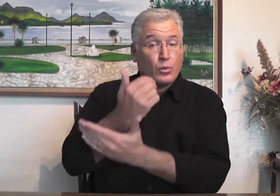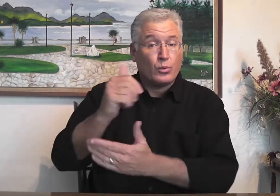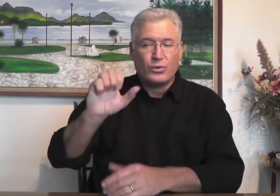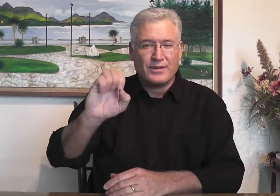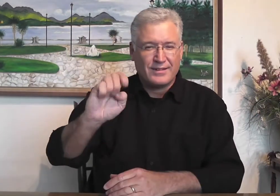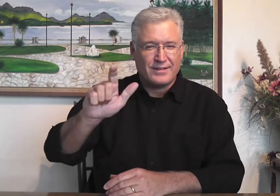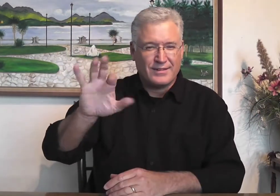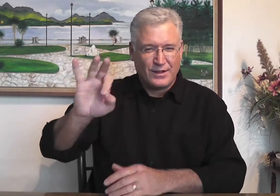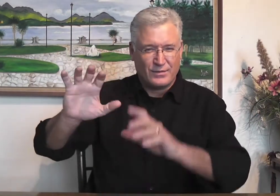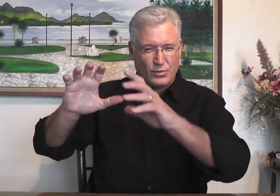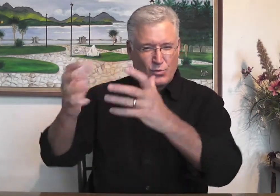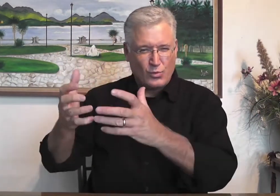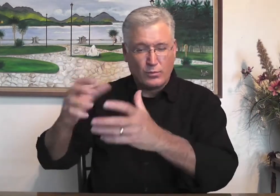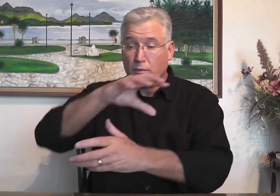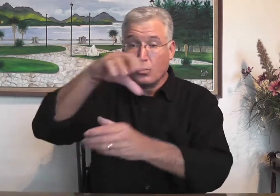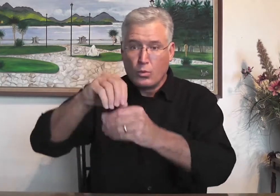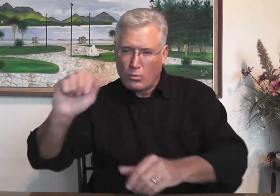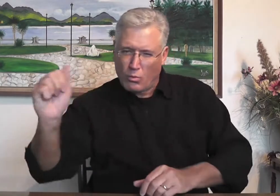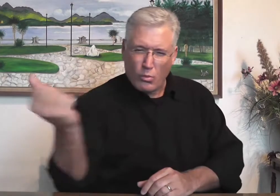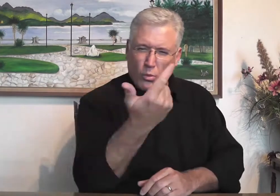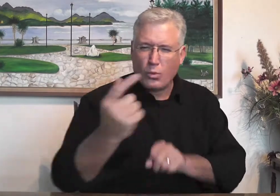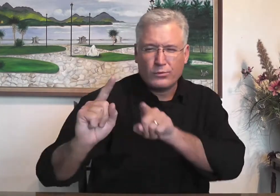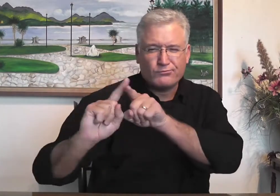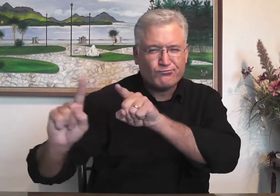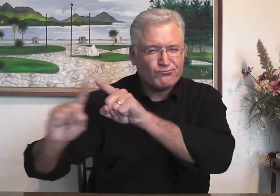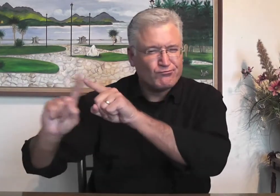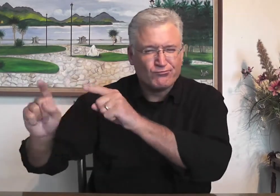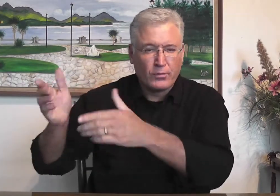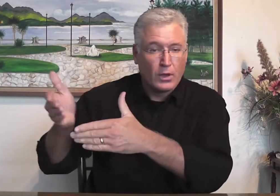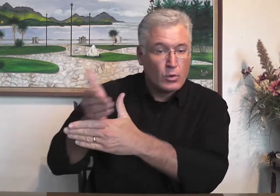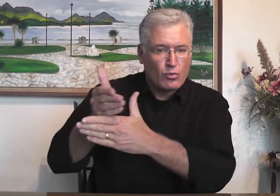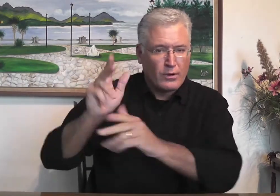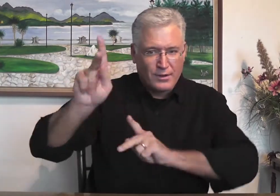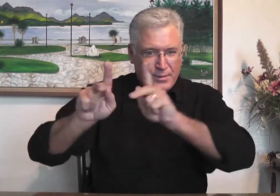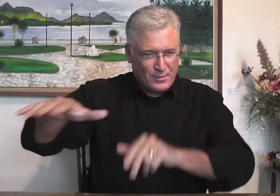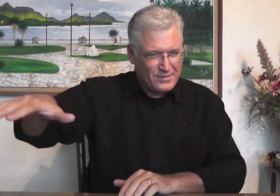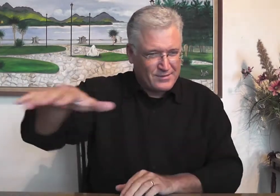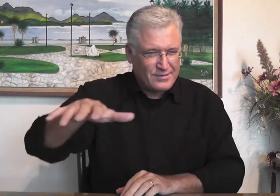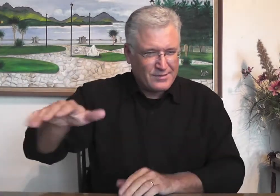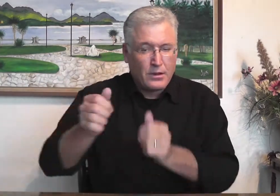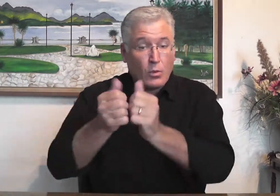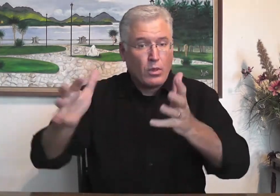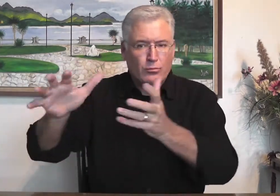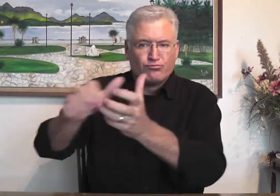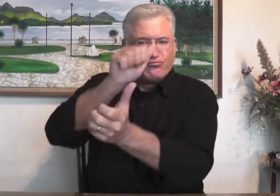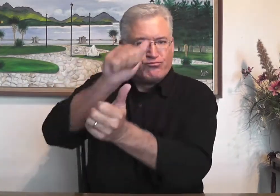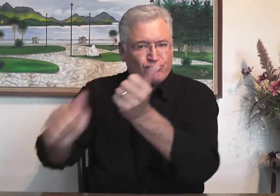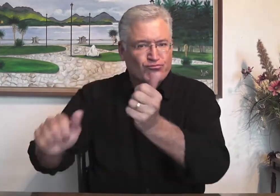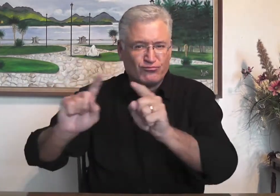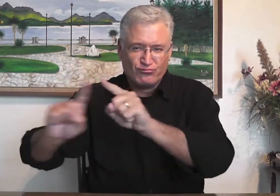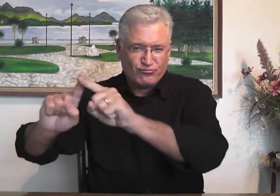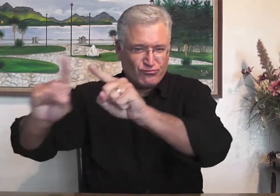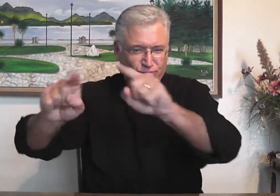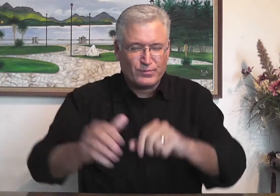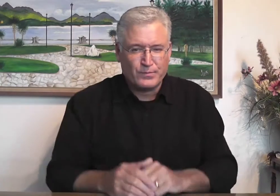from Adam. They are under Christ. These people are all different, but they share